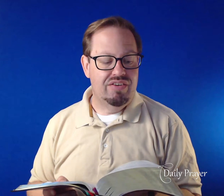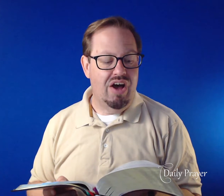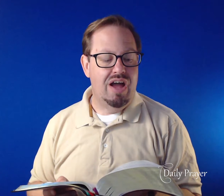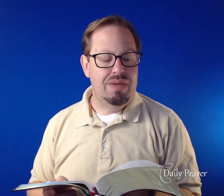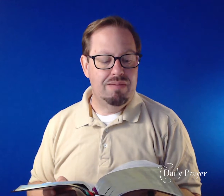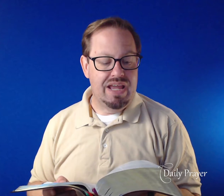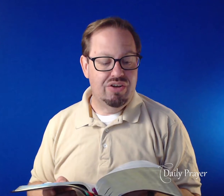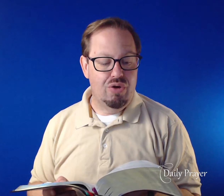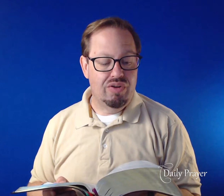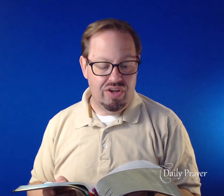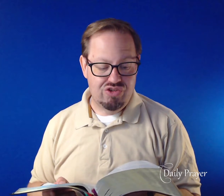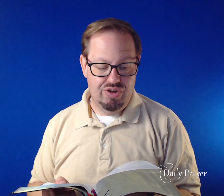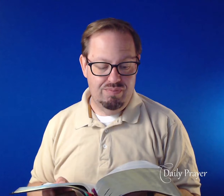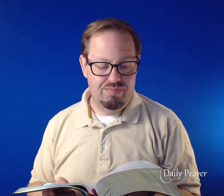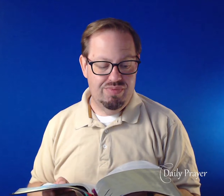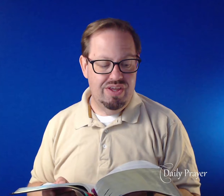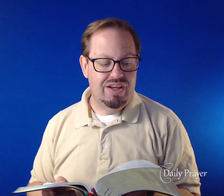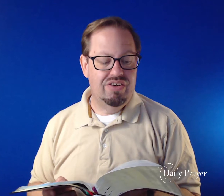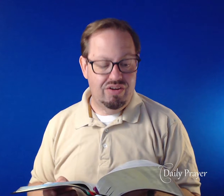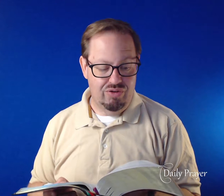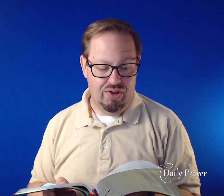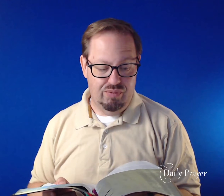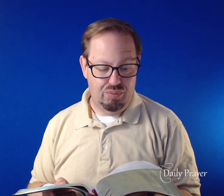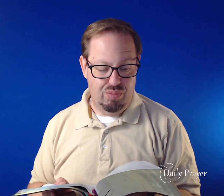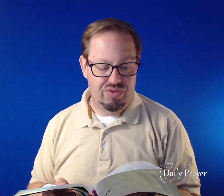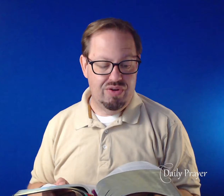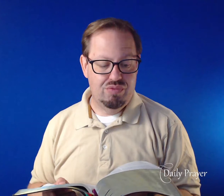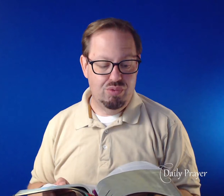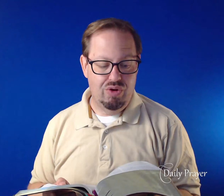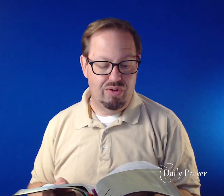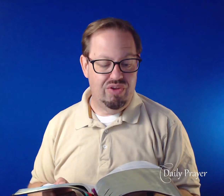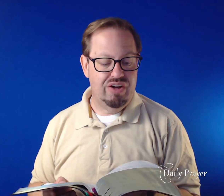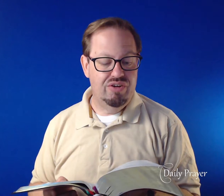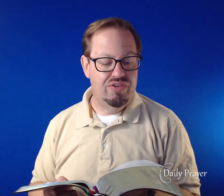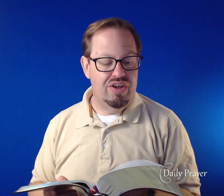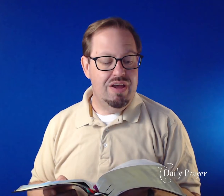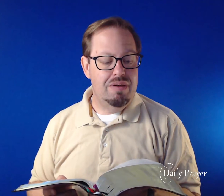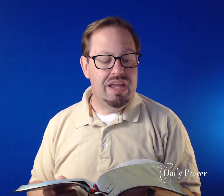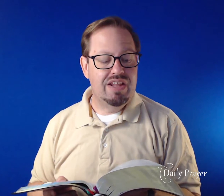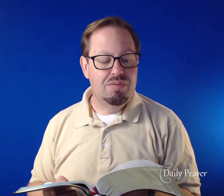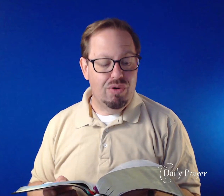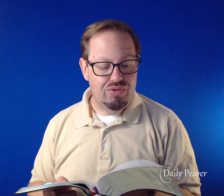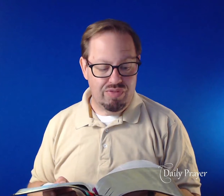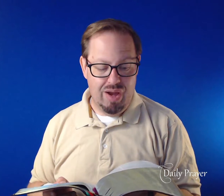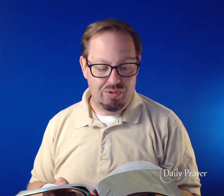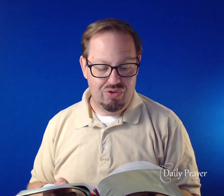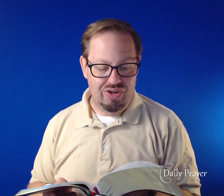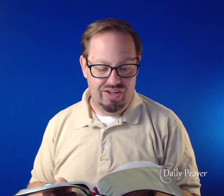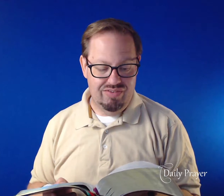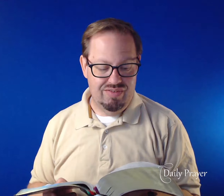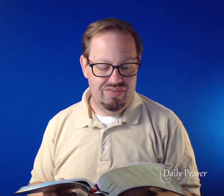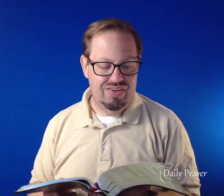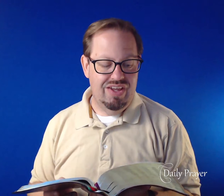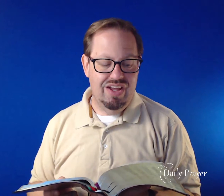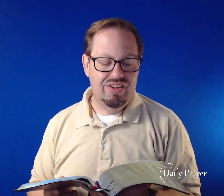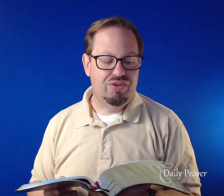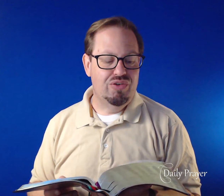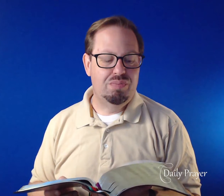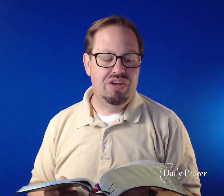I may make it known as I should. Conduct yourselves with wisdom toward outsiders, making the most of the opportunities. Let your speech